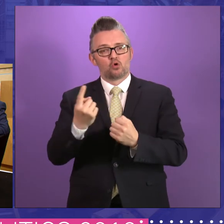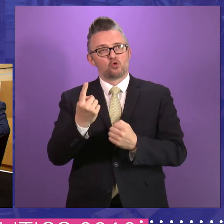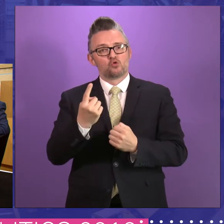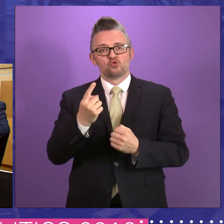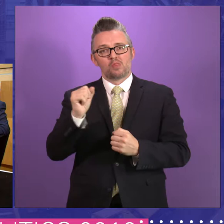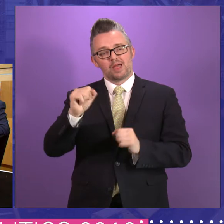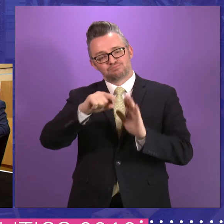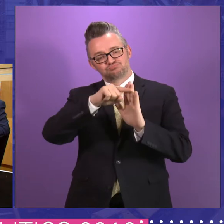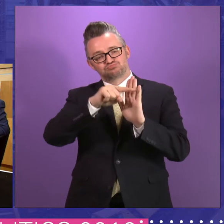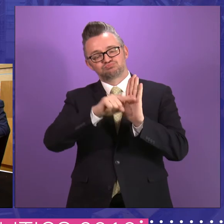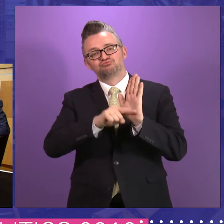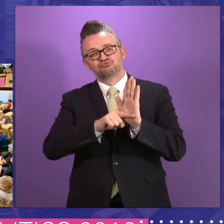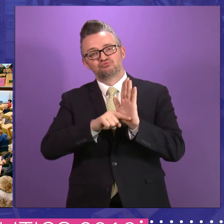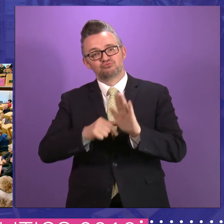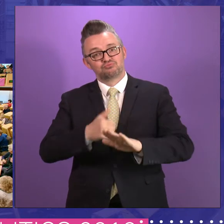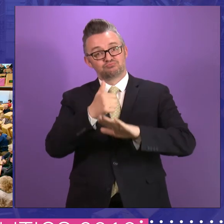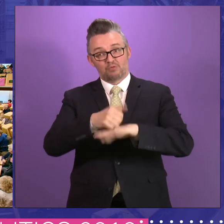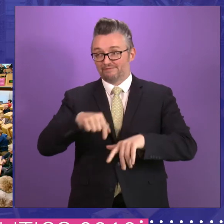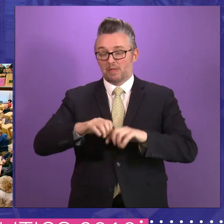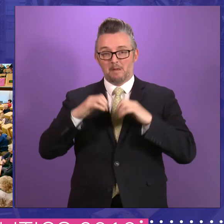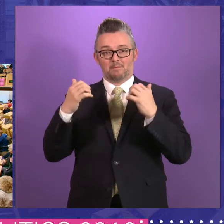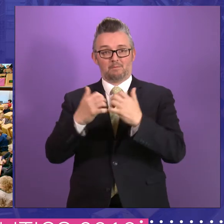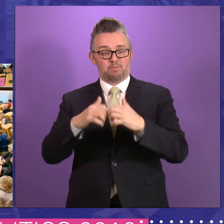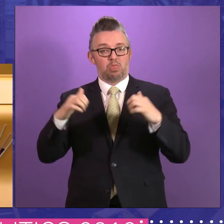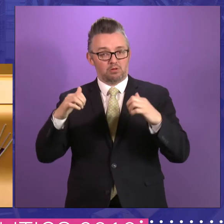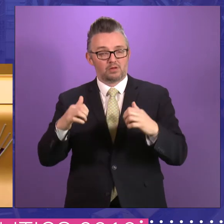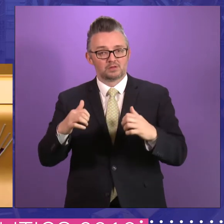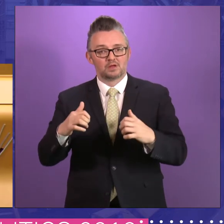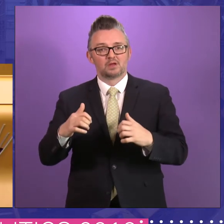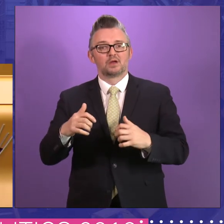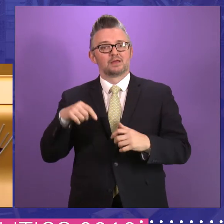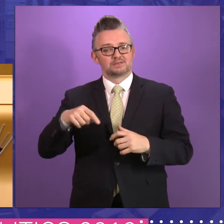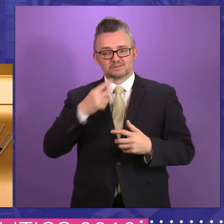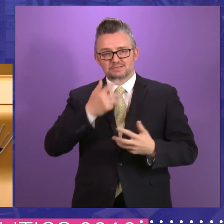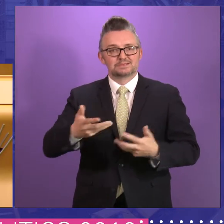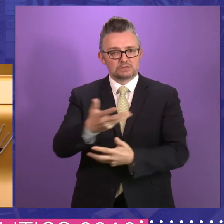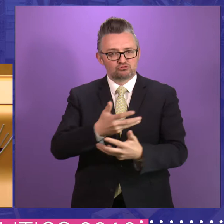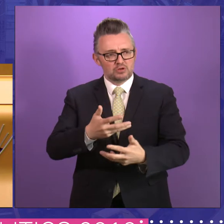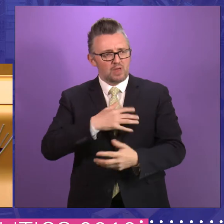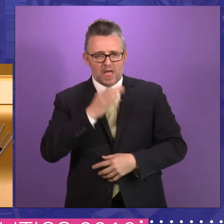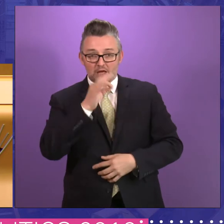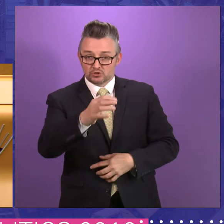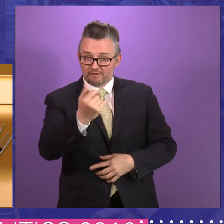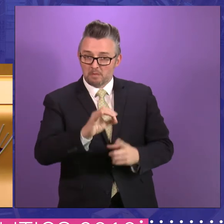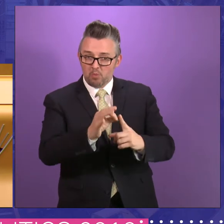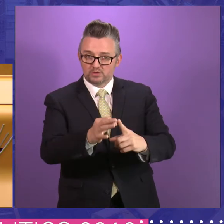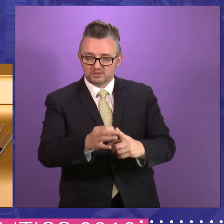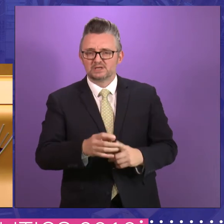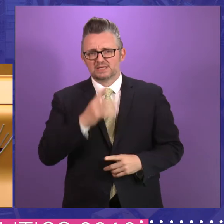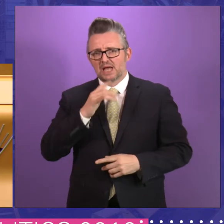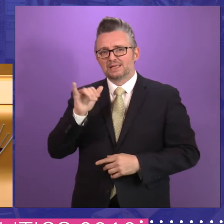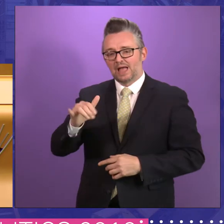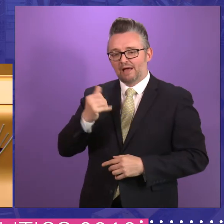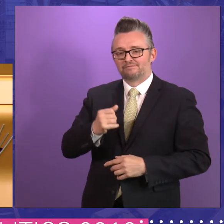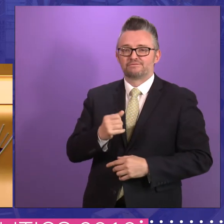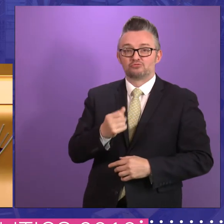principles on which this pyramid is founded and which this discussion is premised. Esther, you would make a point. Could I